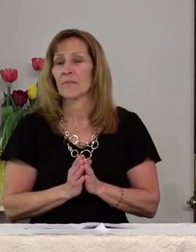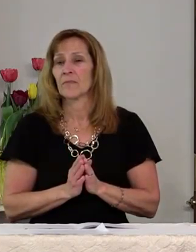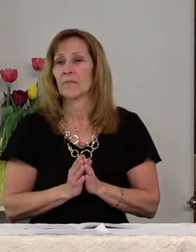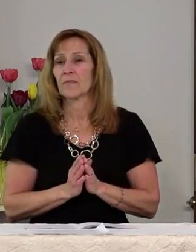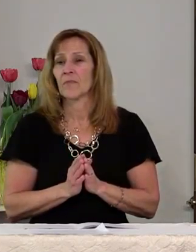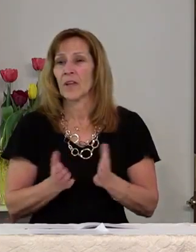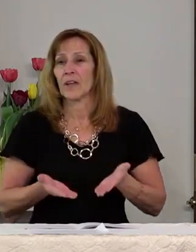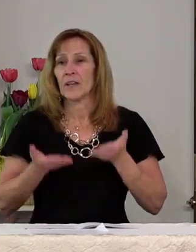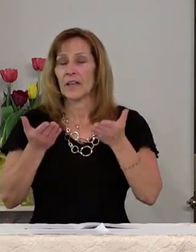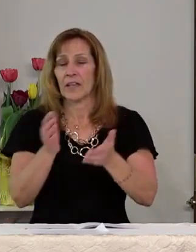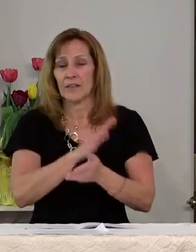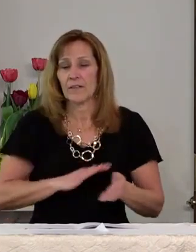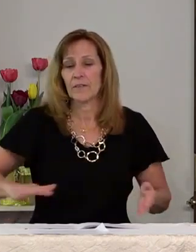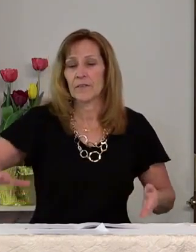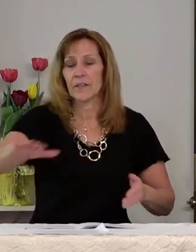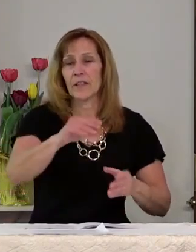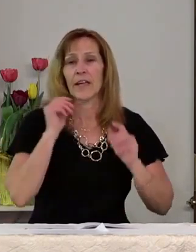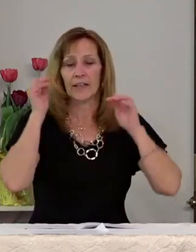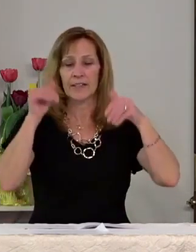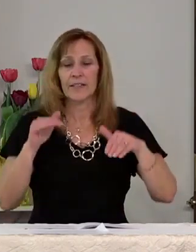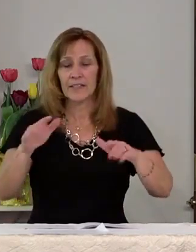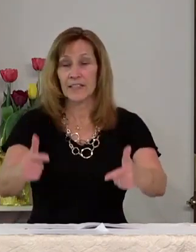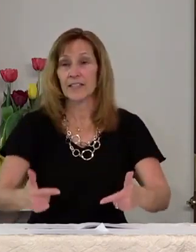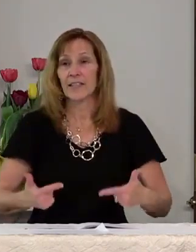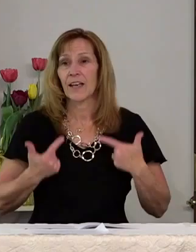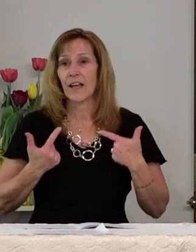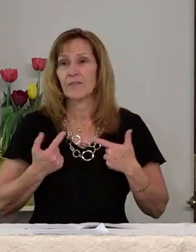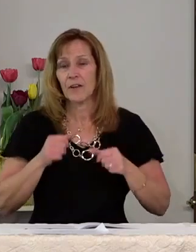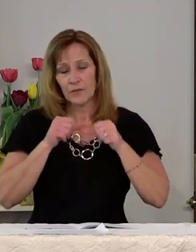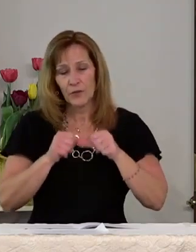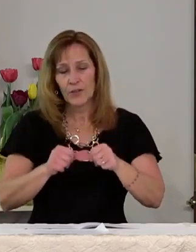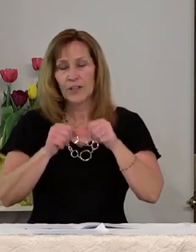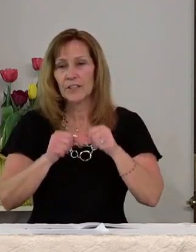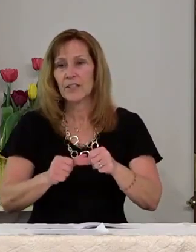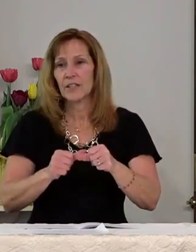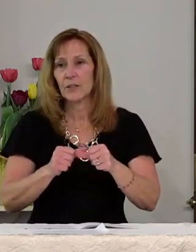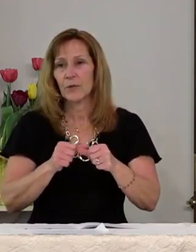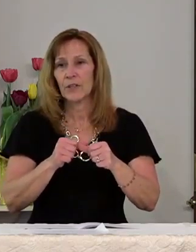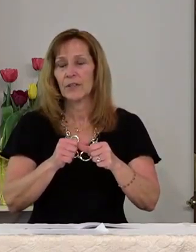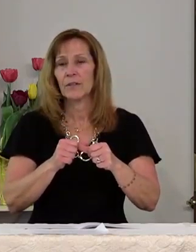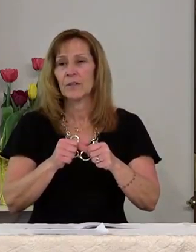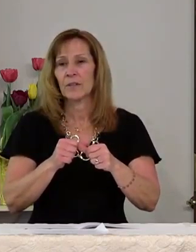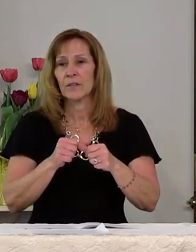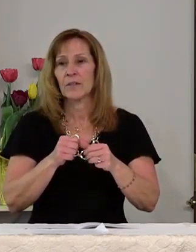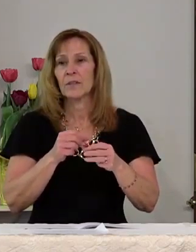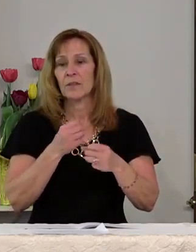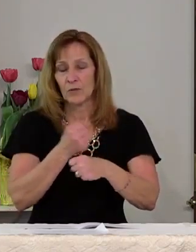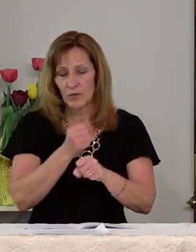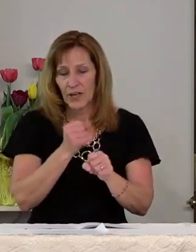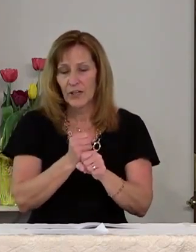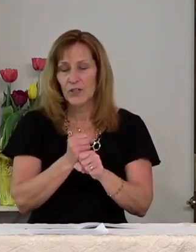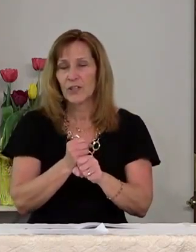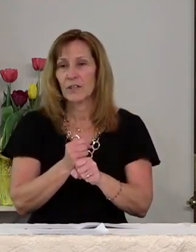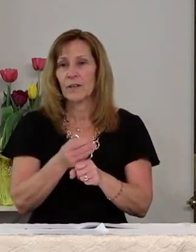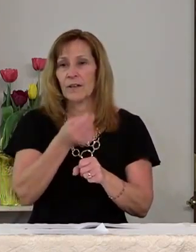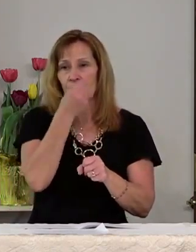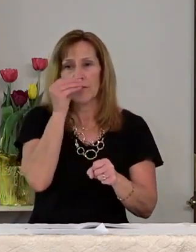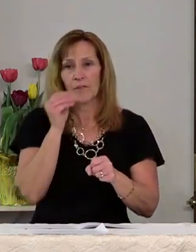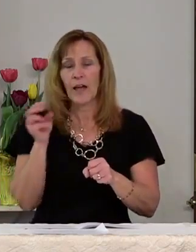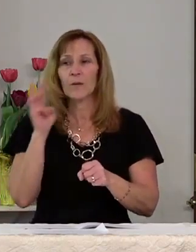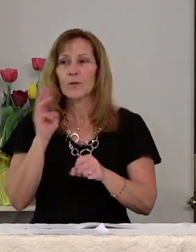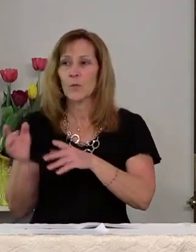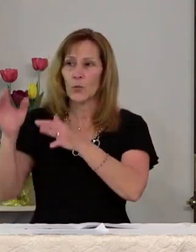give to the lands and seize the life of your continuing creation water the flowers of